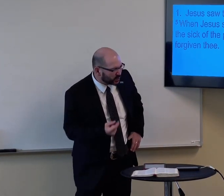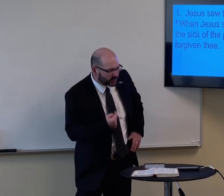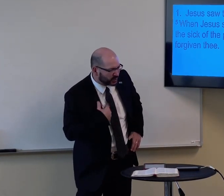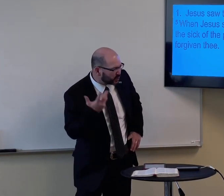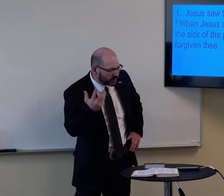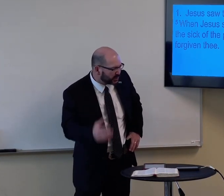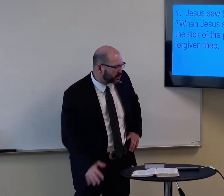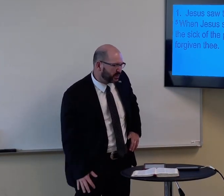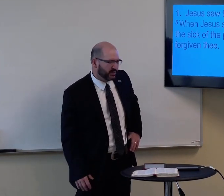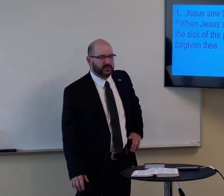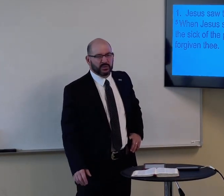do. I